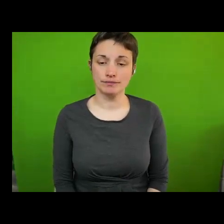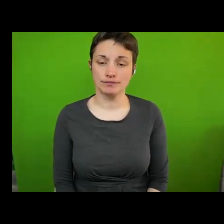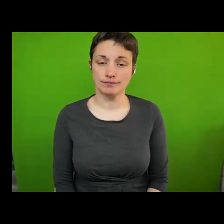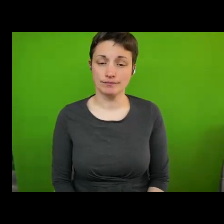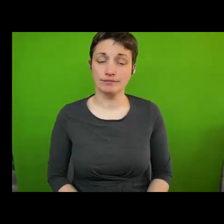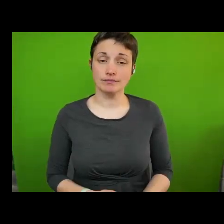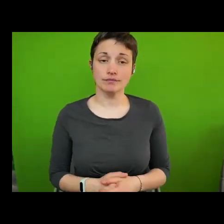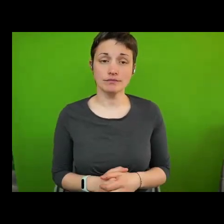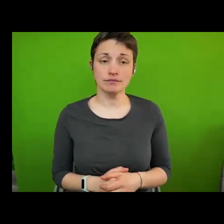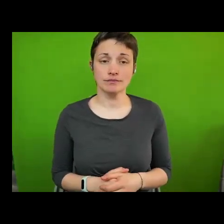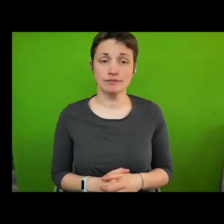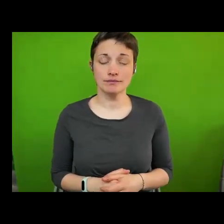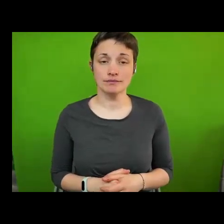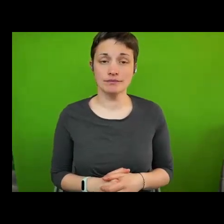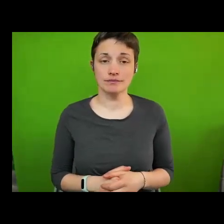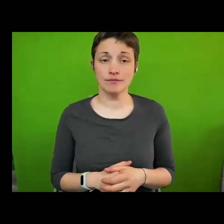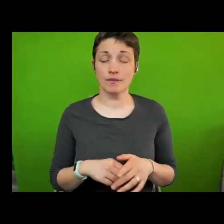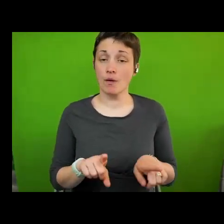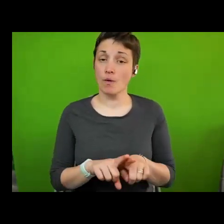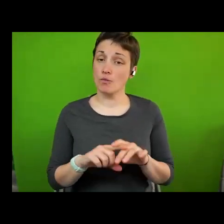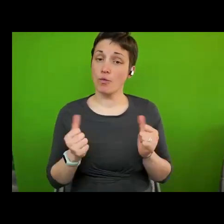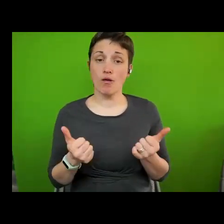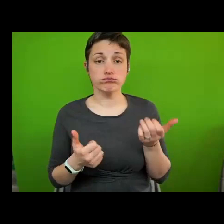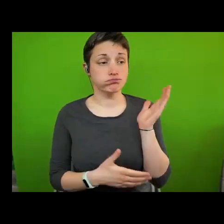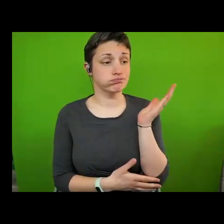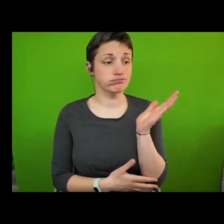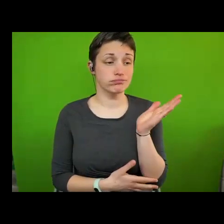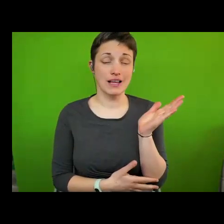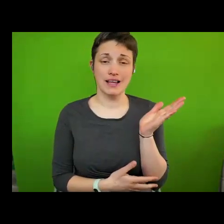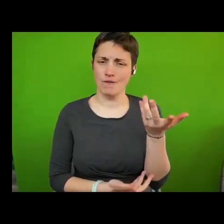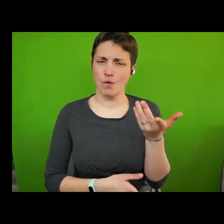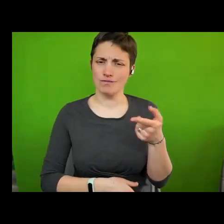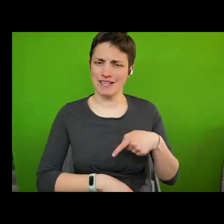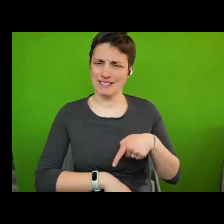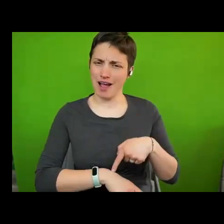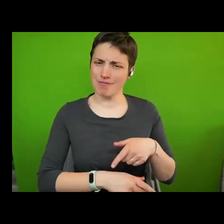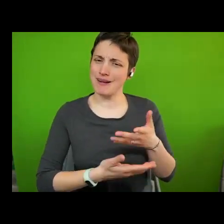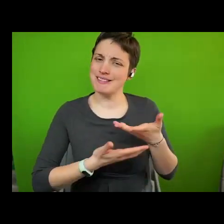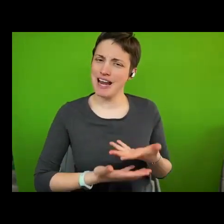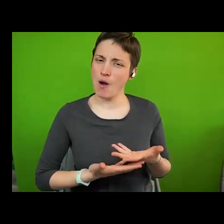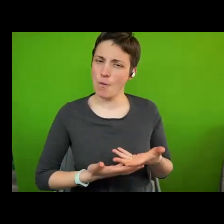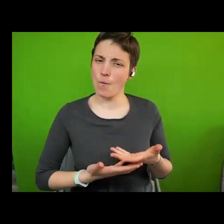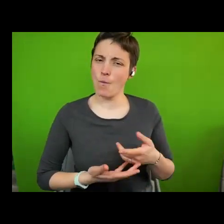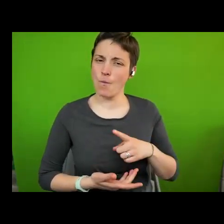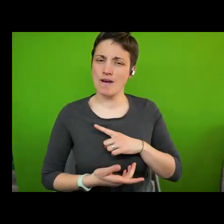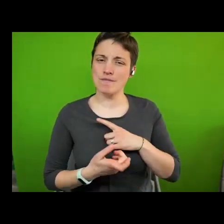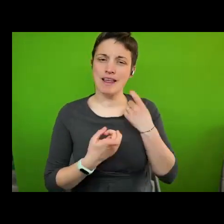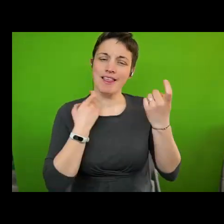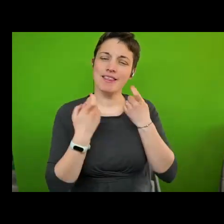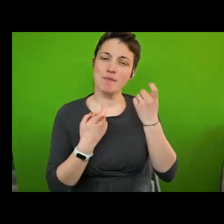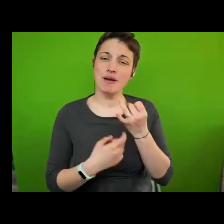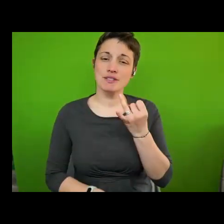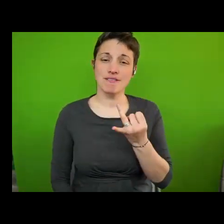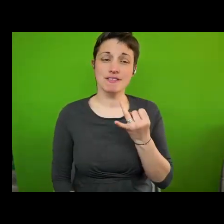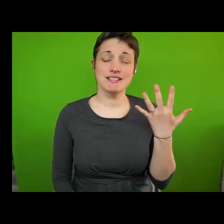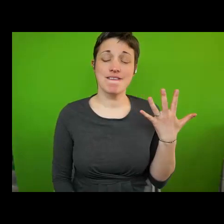to you on this topic in this particular moment in time when we commemorate the 75th anniversary